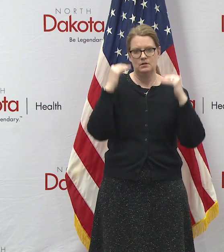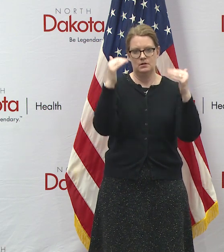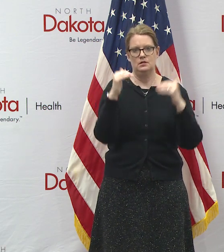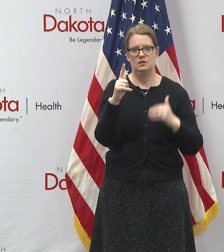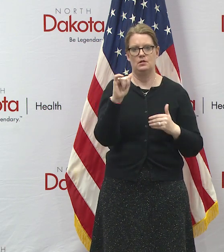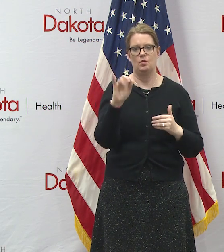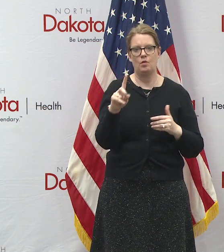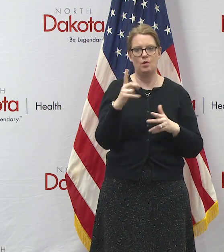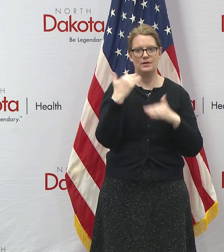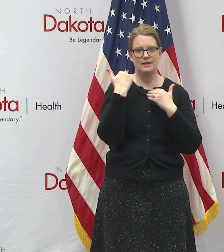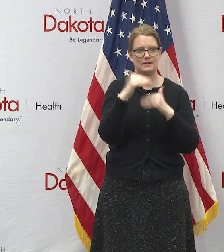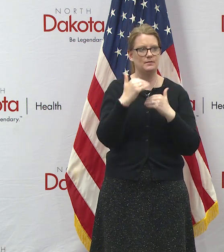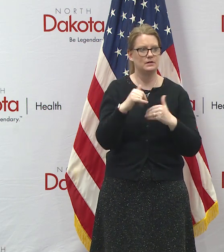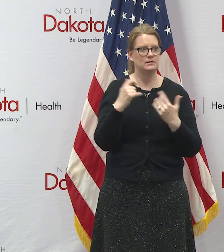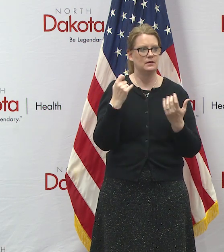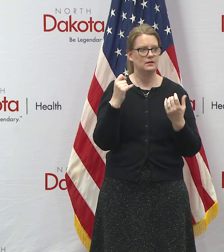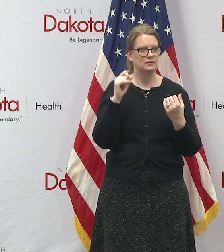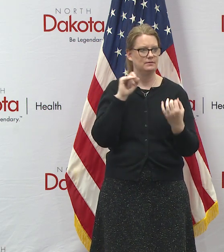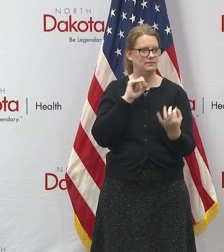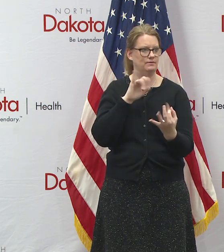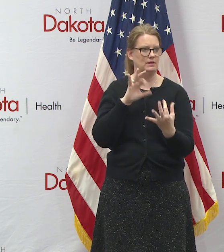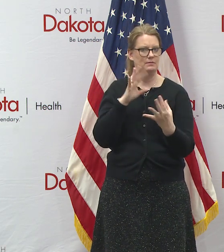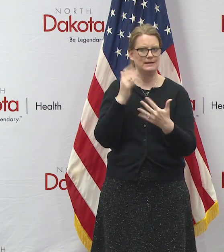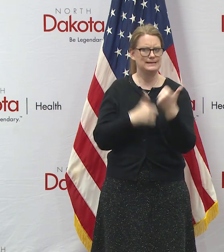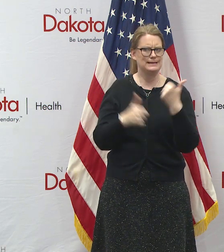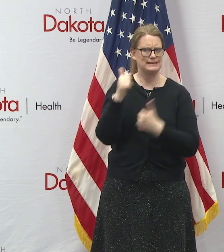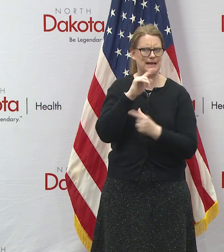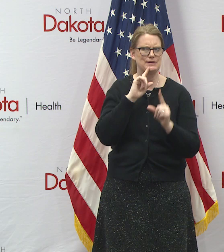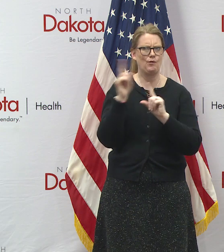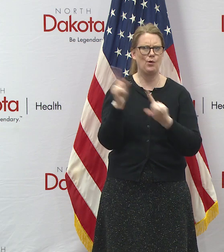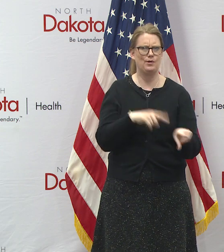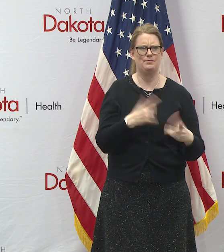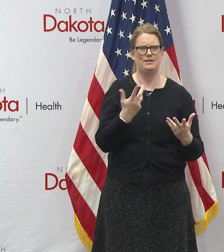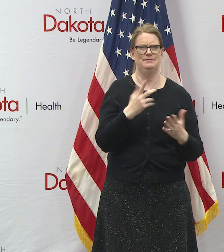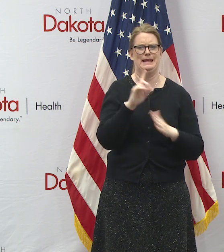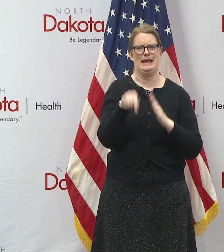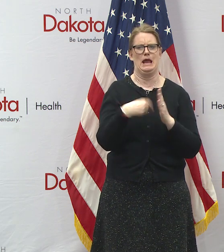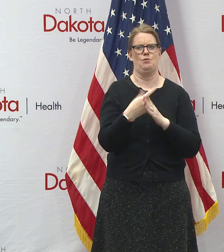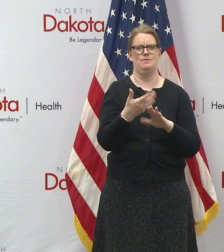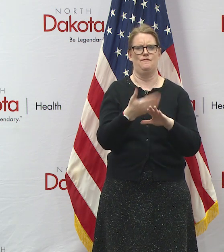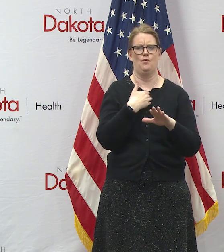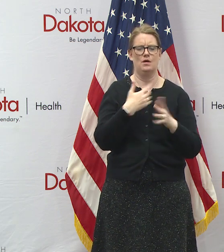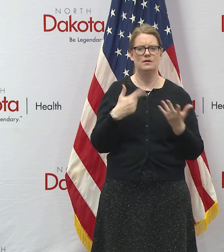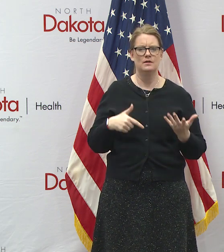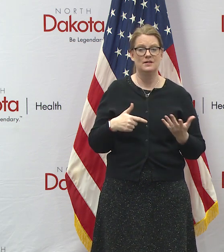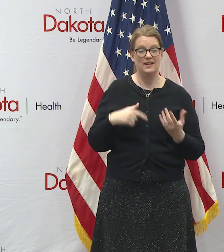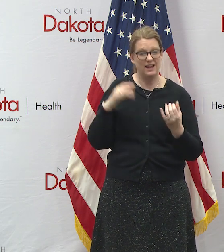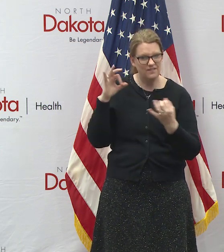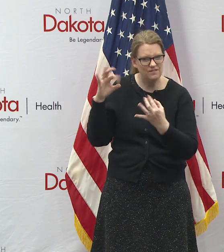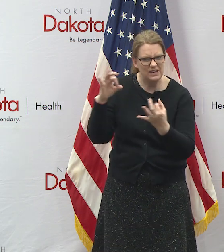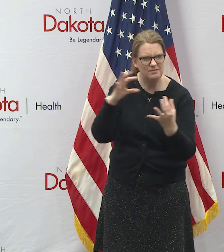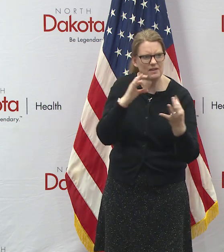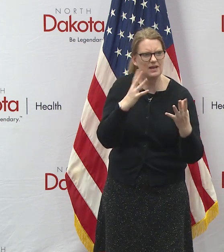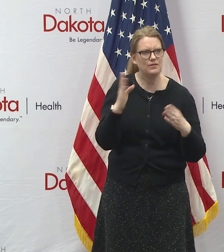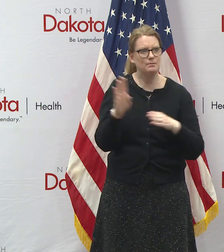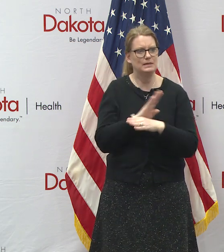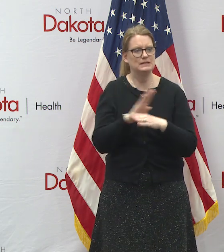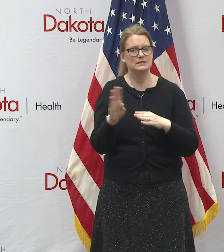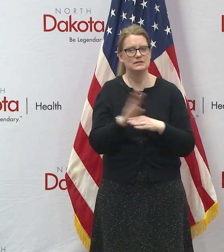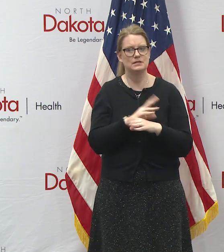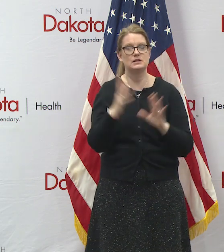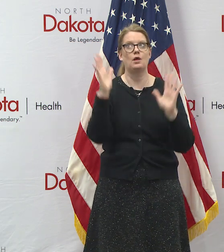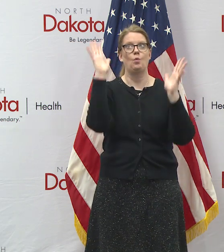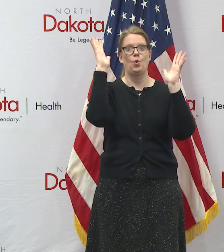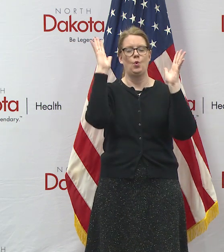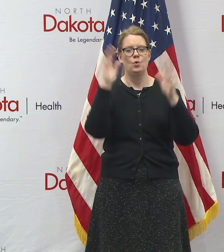we've already gotten feedback this executive order went out at uh you know like an hour before this conference we're already getting feedback from industry by saying